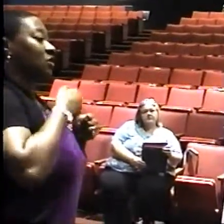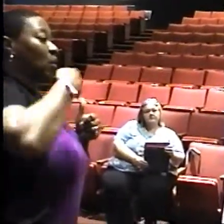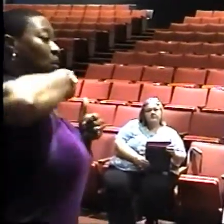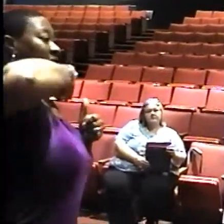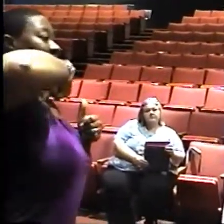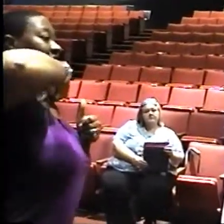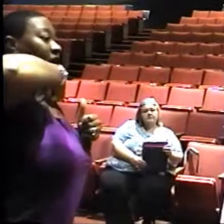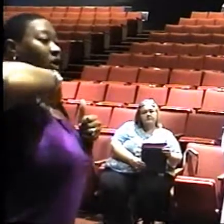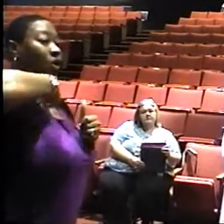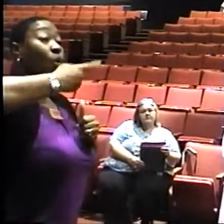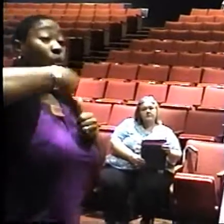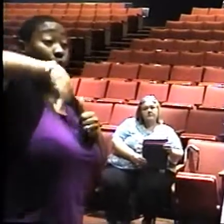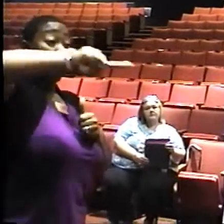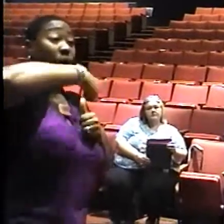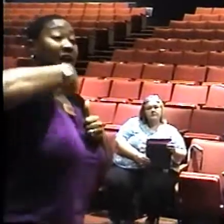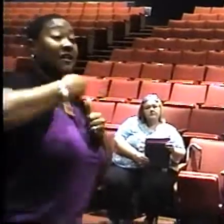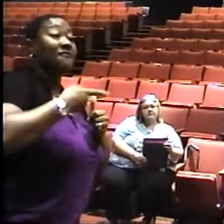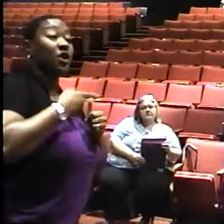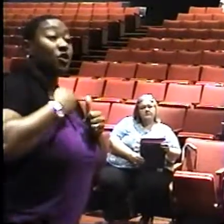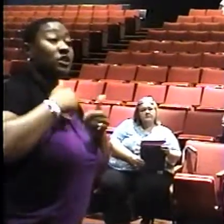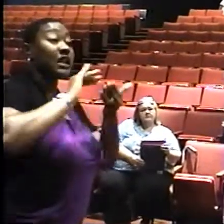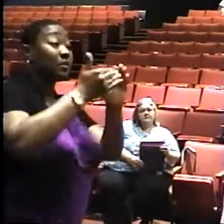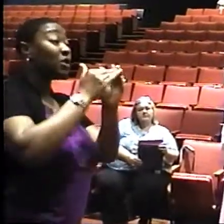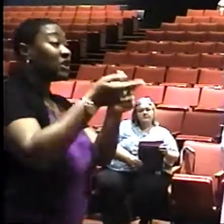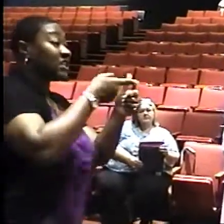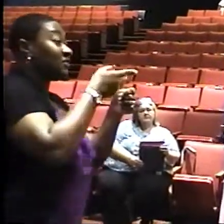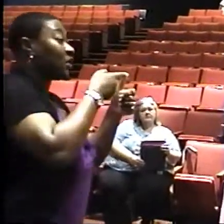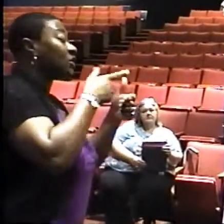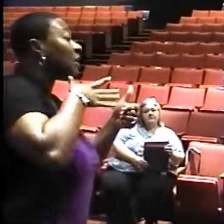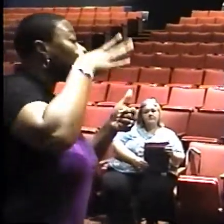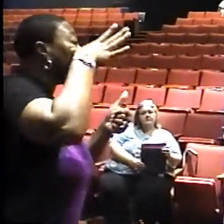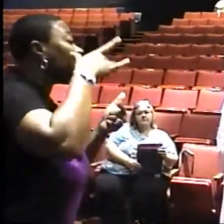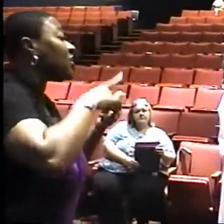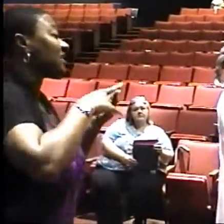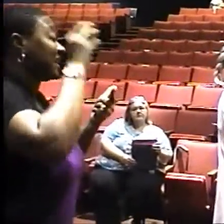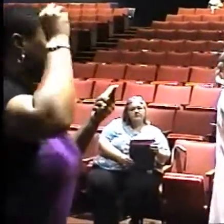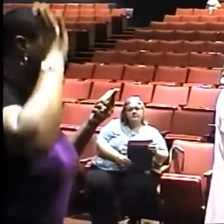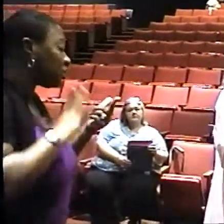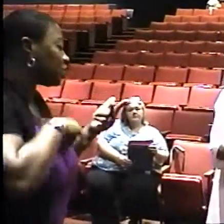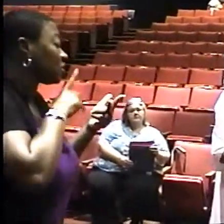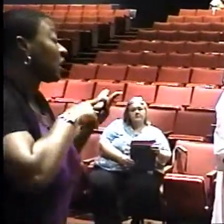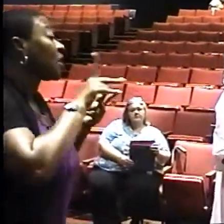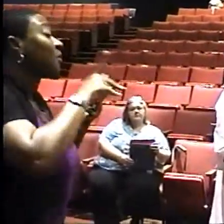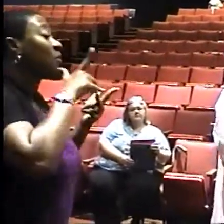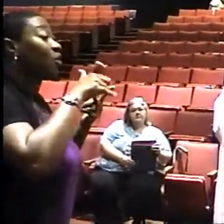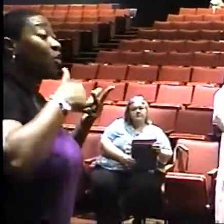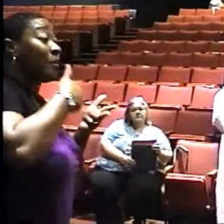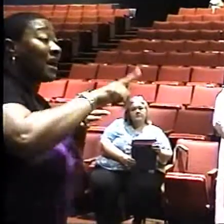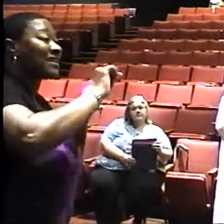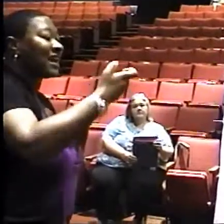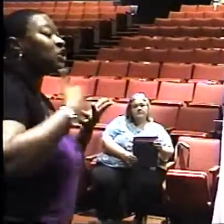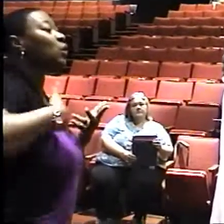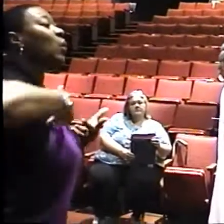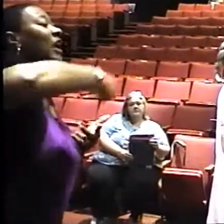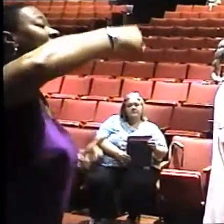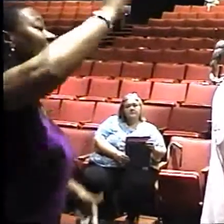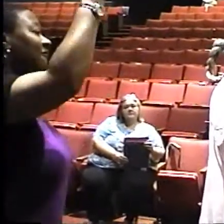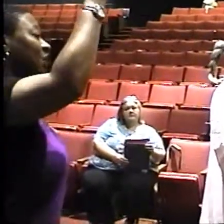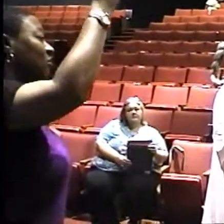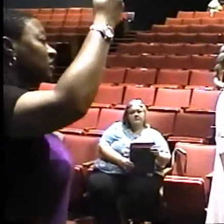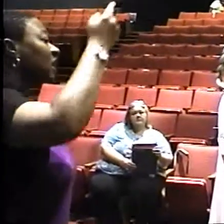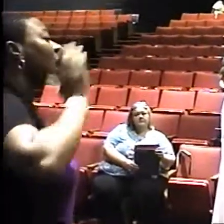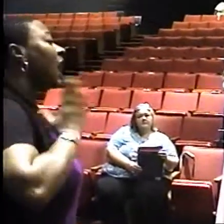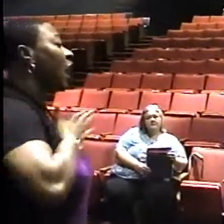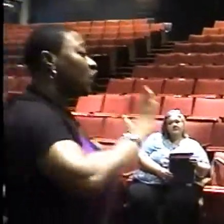We come first as community, as parents, teachers, people who pay taxes and our children come